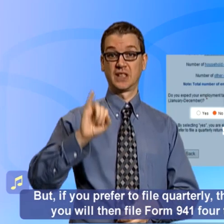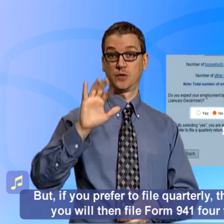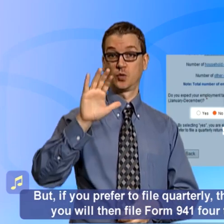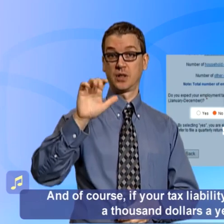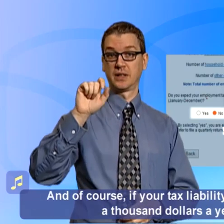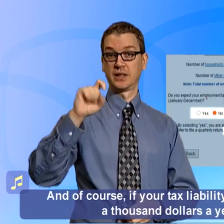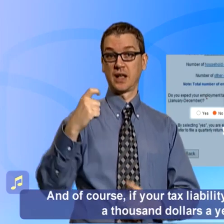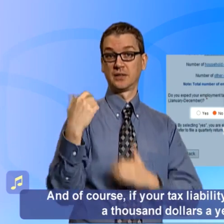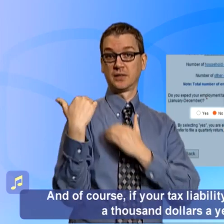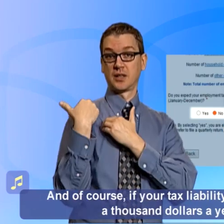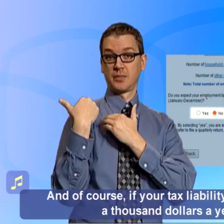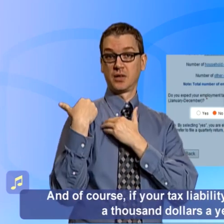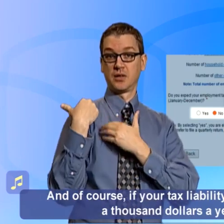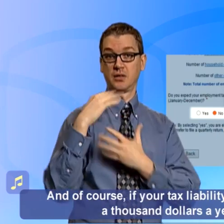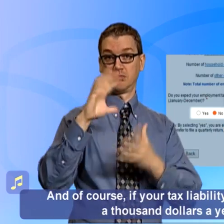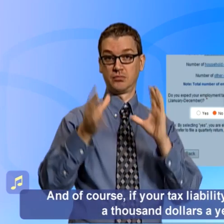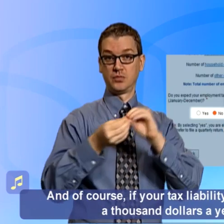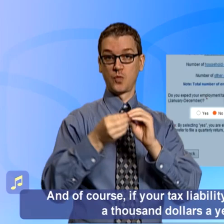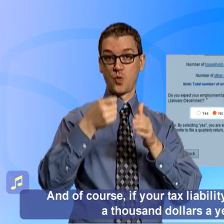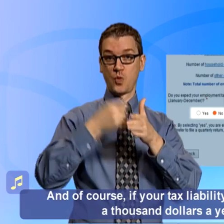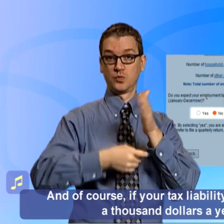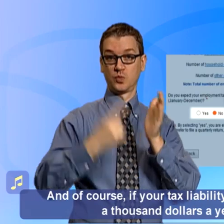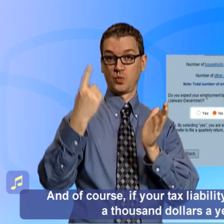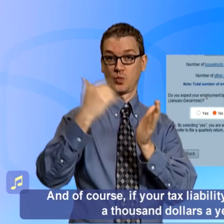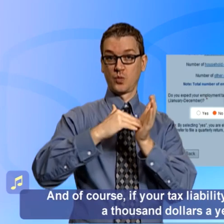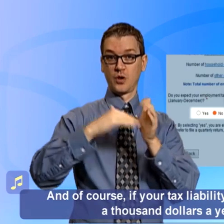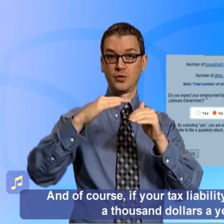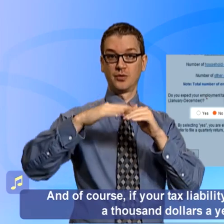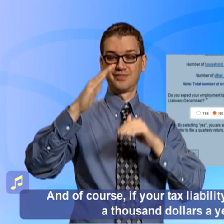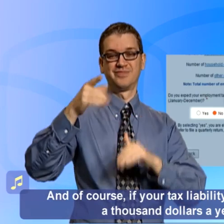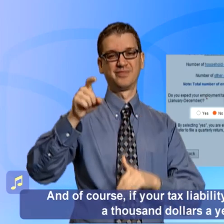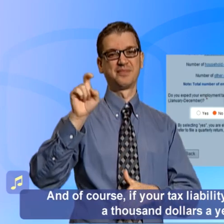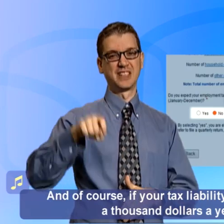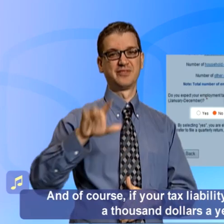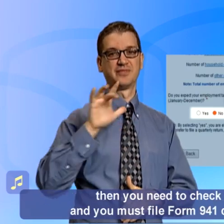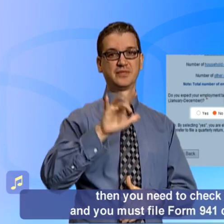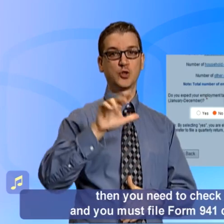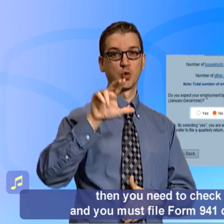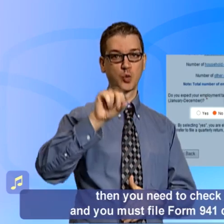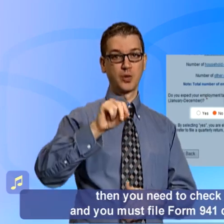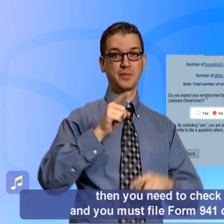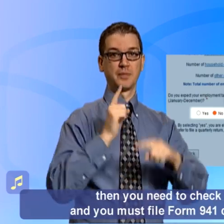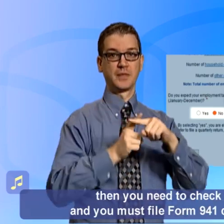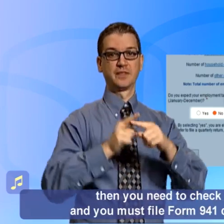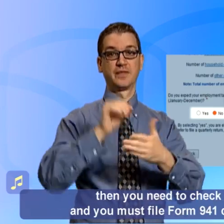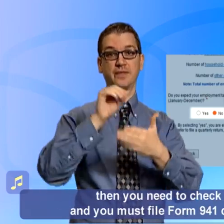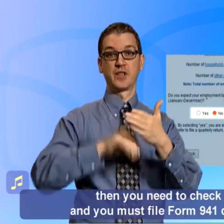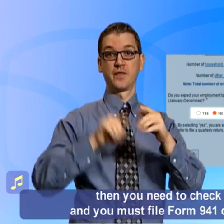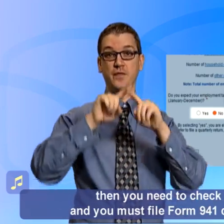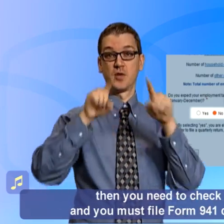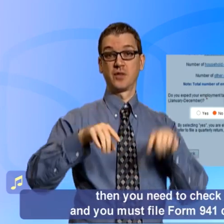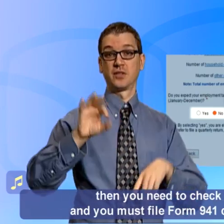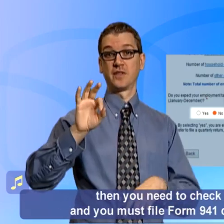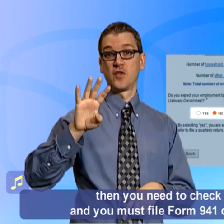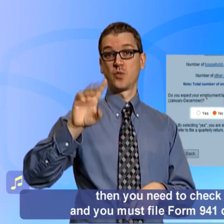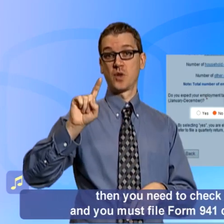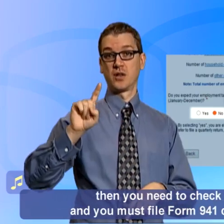And of course if your tax liability is more than a thousand dollars a year then you need to check no and you must file form